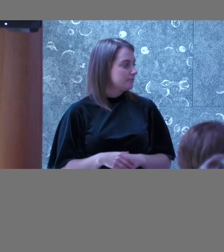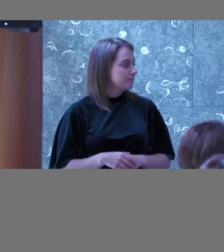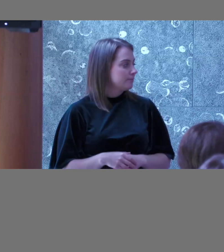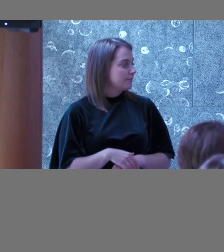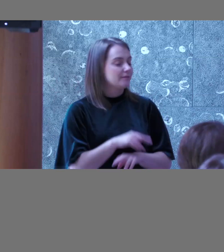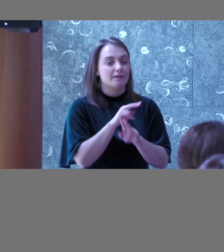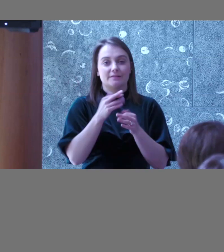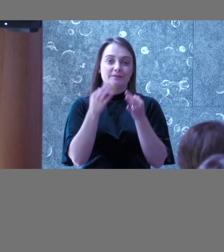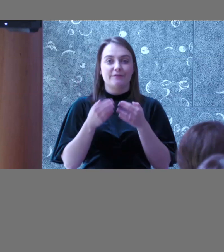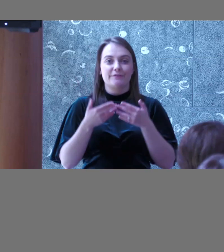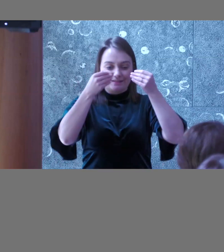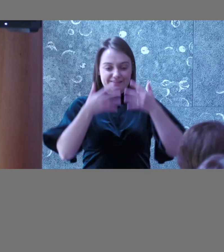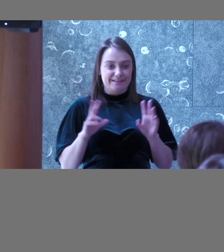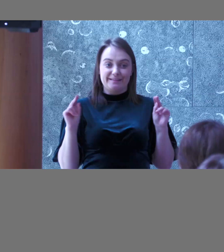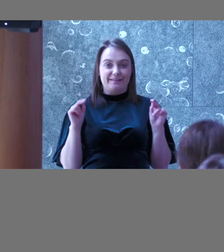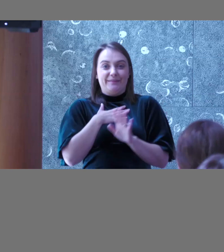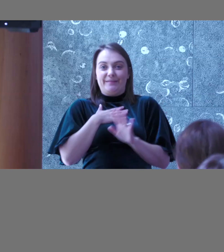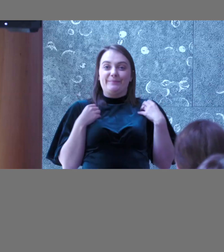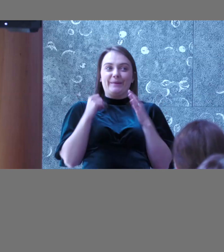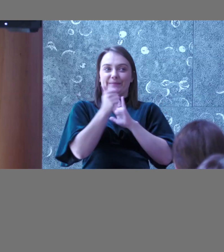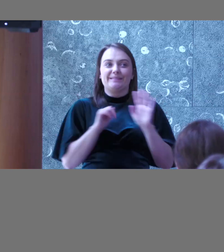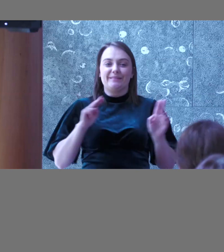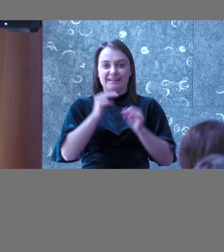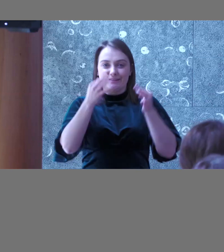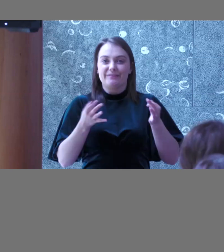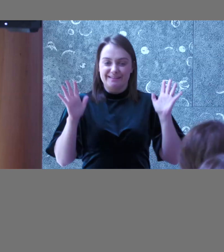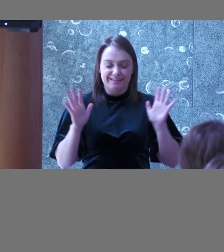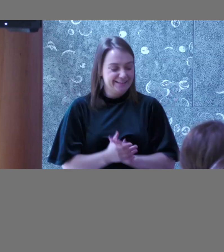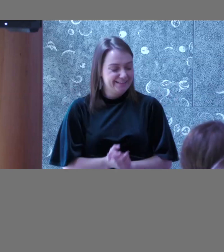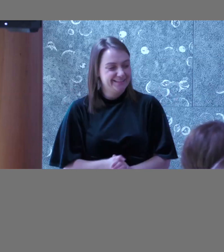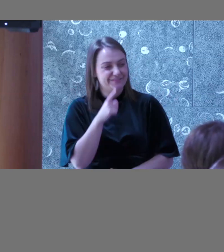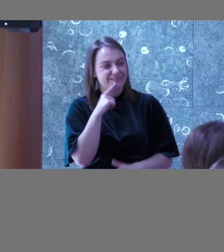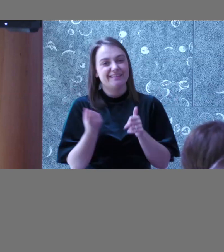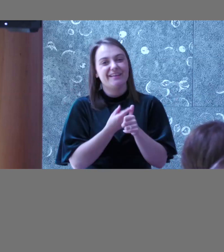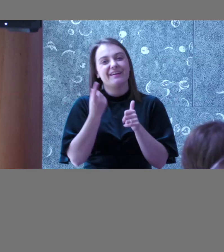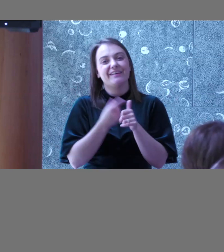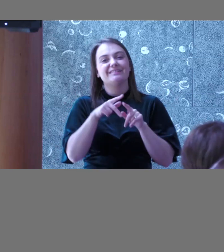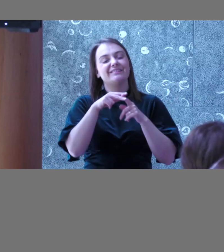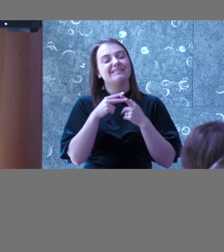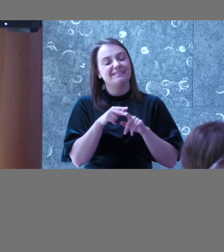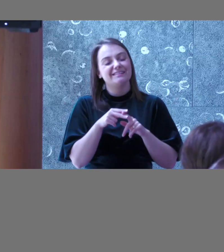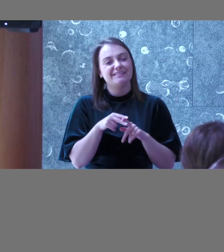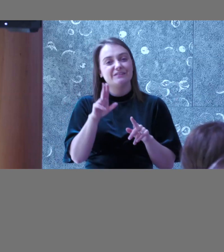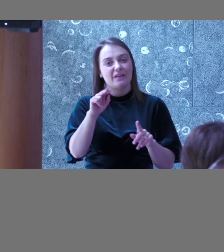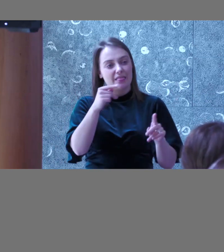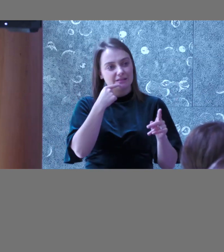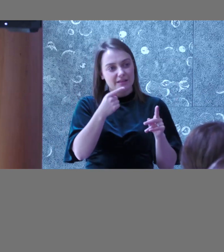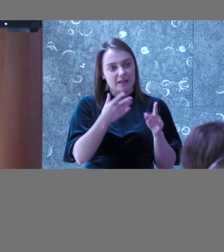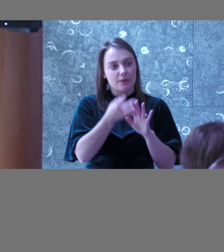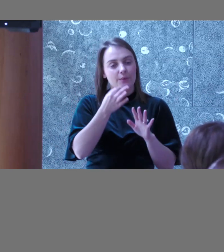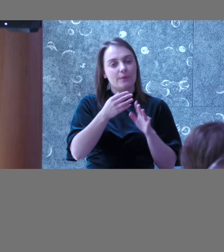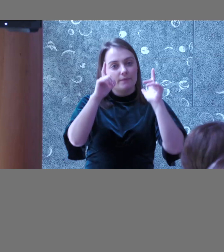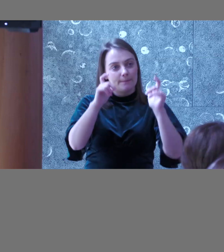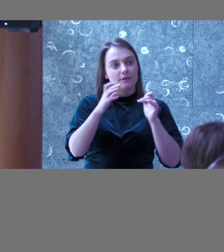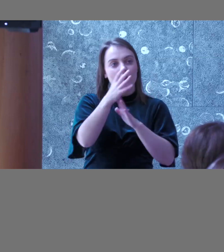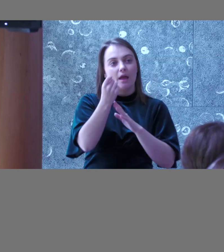not an official stat. That's my experience. No, no, no, no, no. From your experience, yeah. Well, an automated tool can tell you if your image